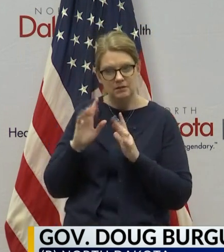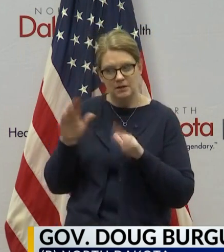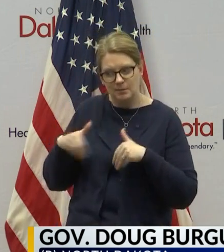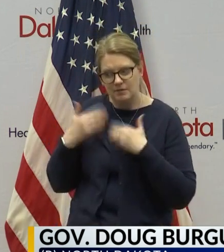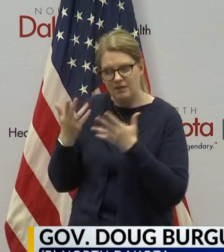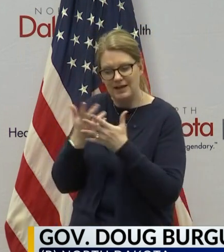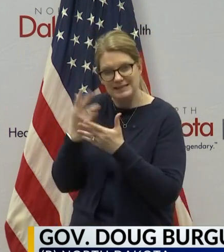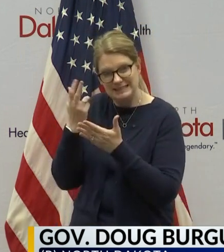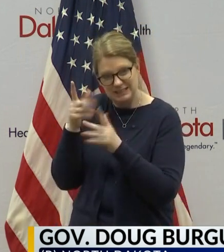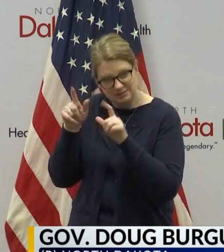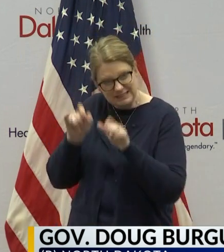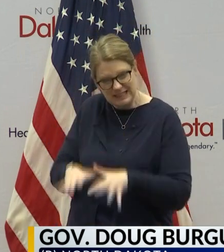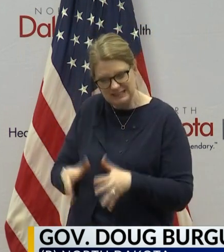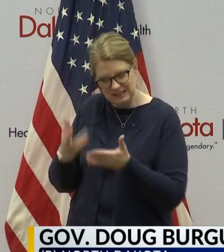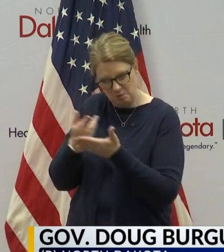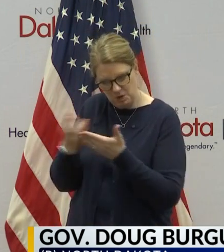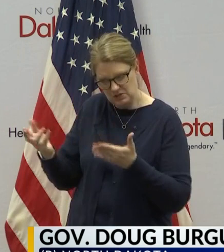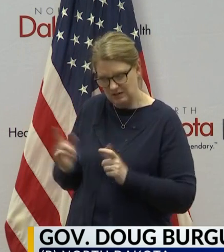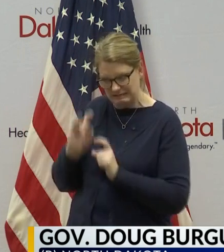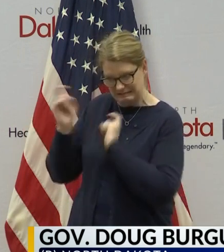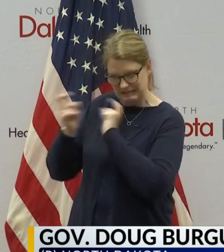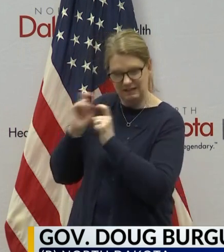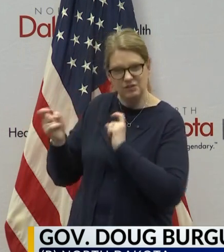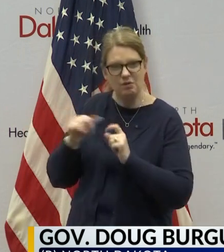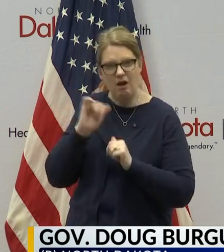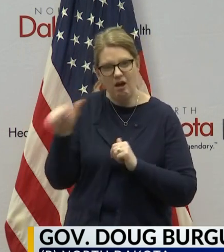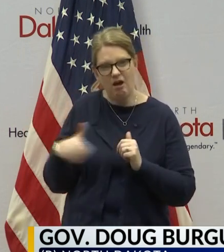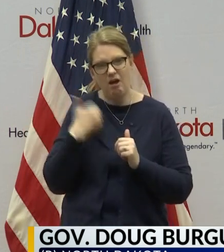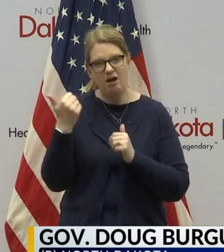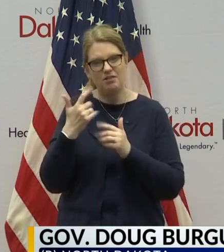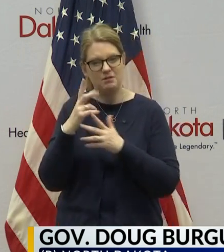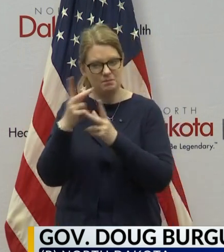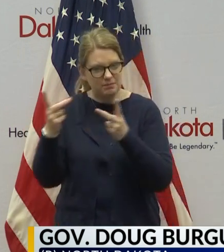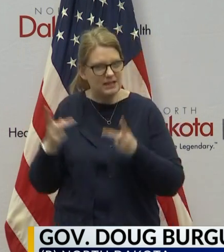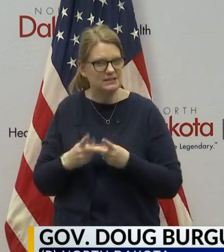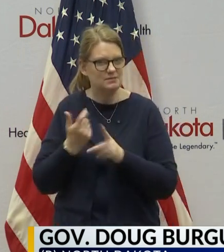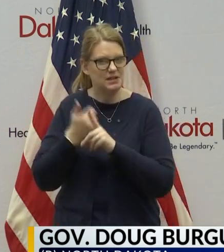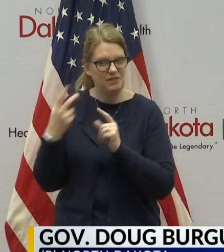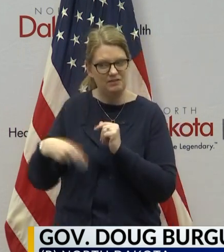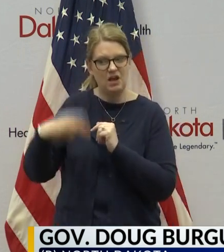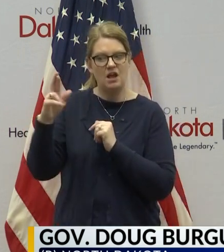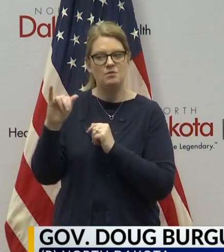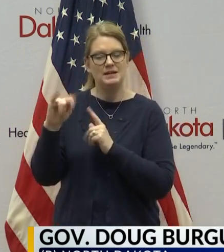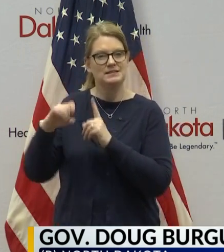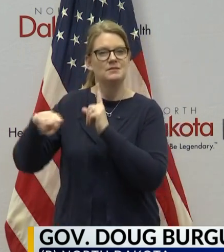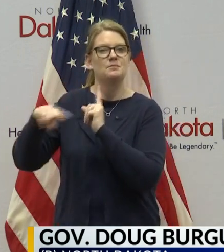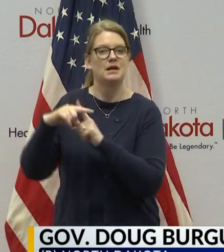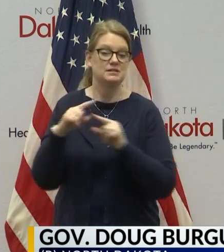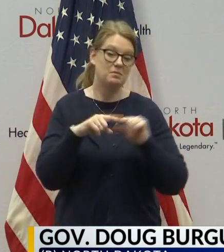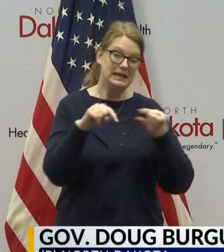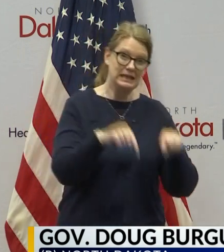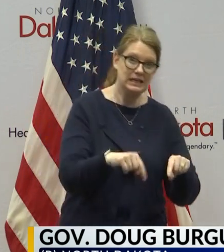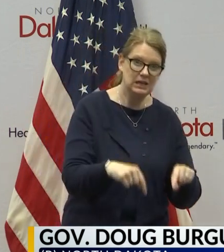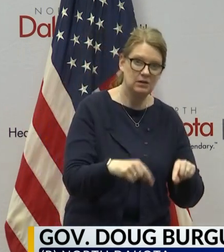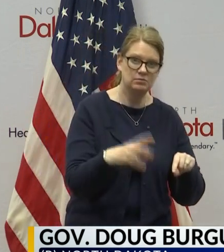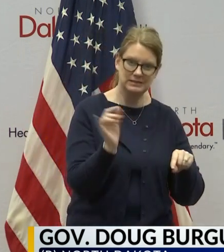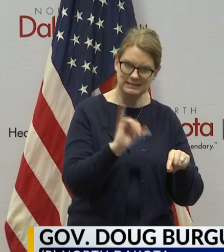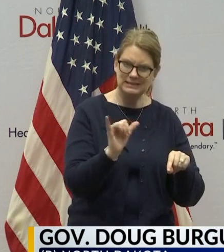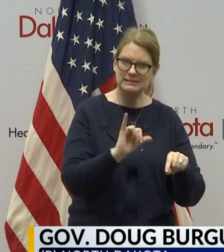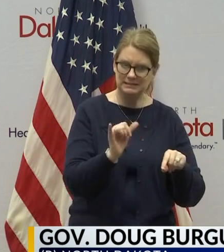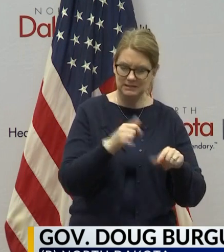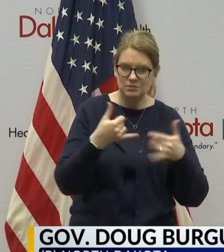testing resources, we are one of the states that's done extremely well in terms of testing that's